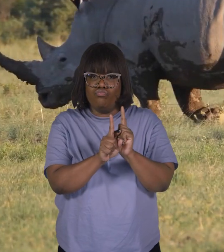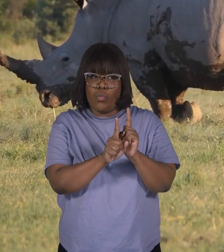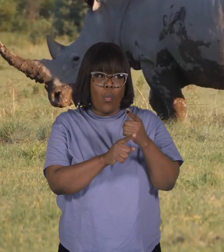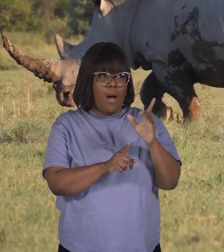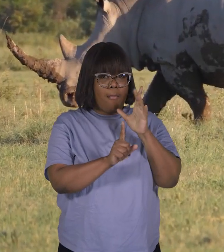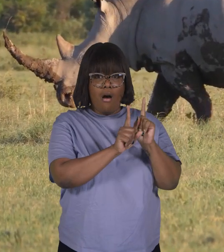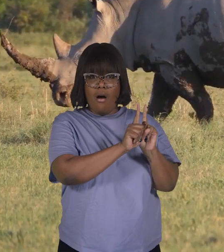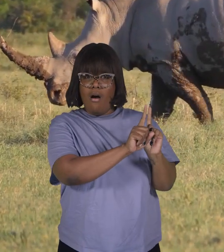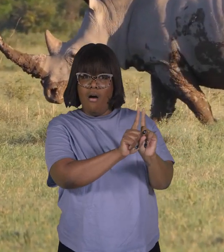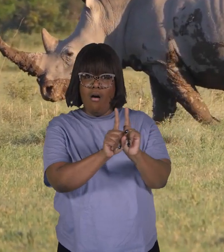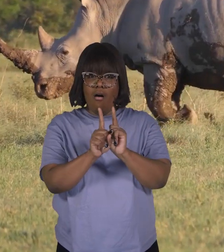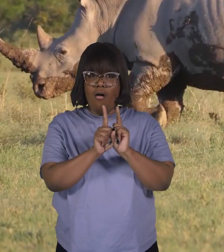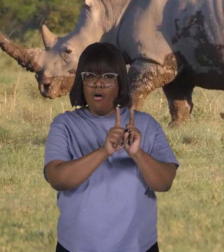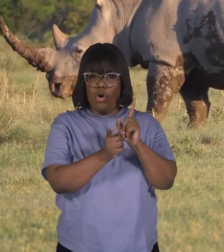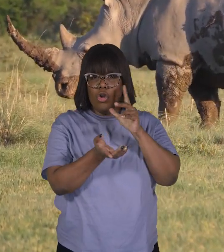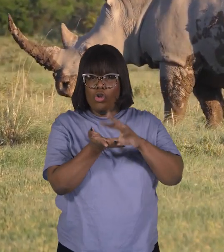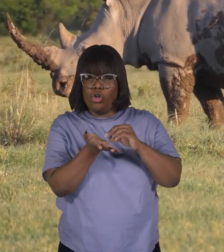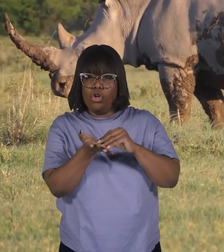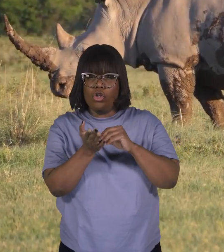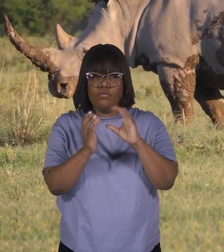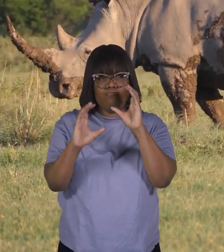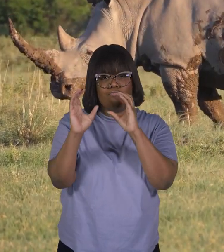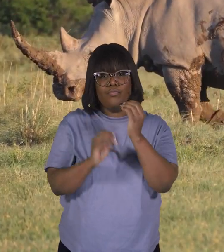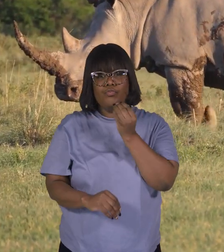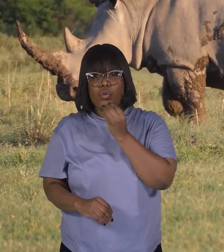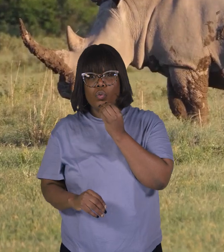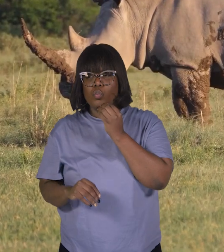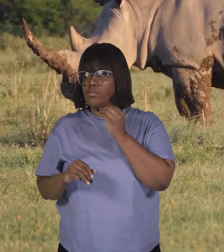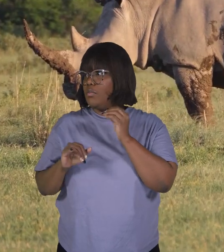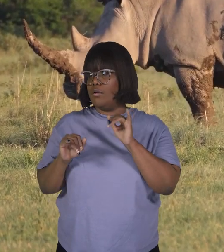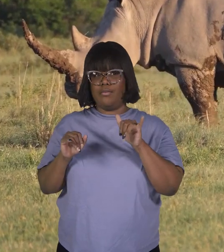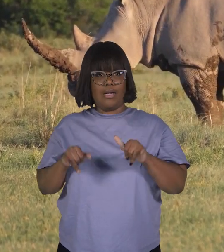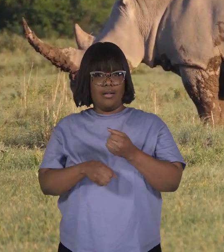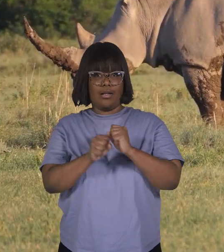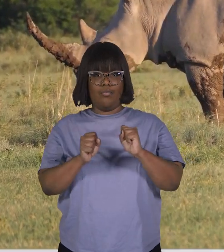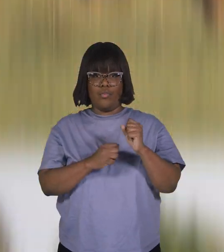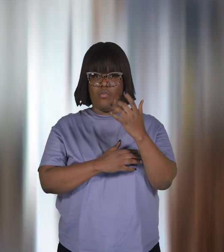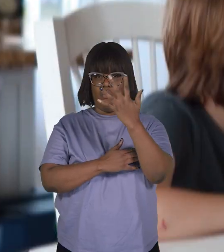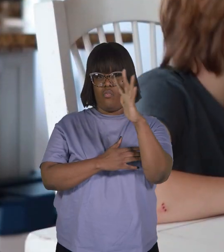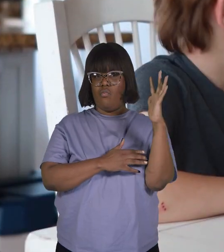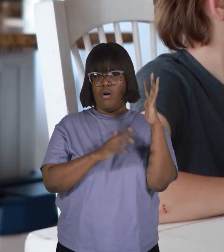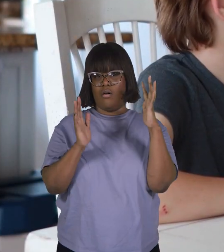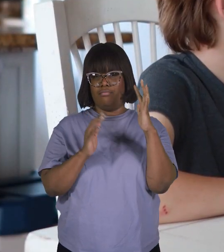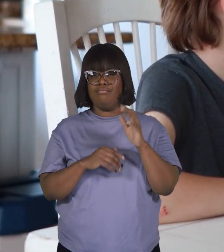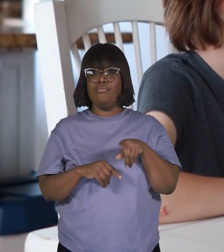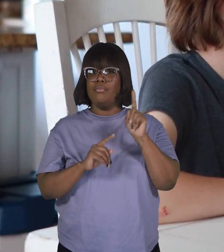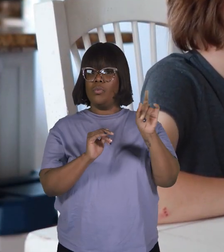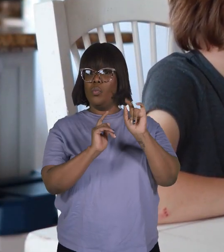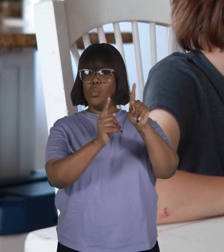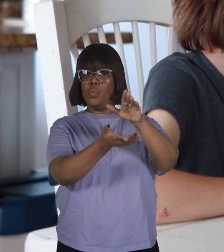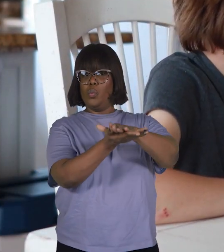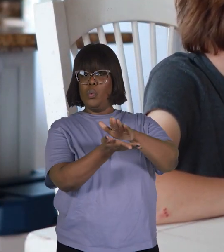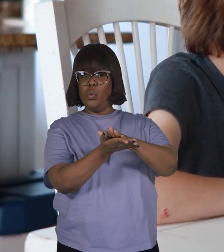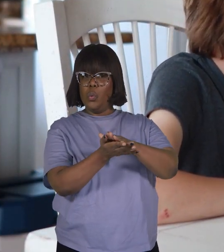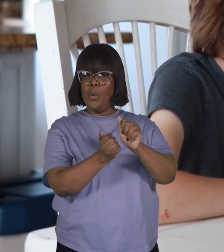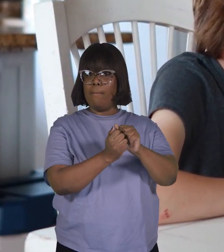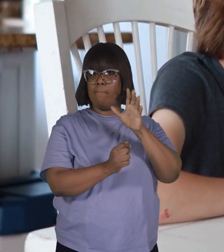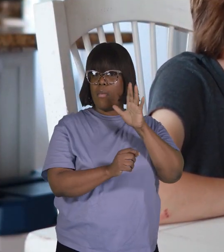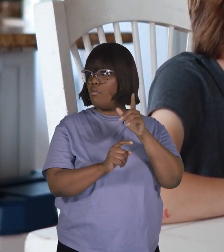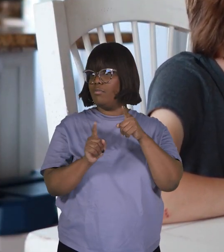their mother's care, they learn how to find food and stay safe in the wild. It's like going to school with their mom as their